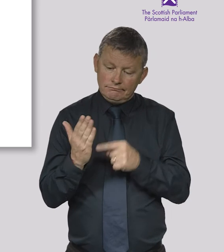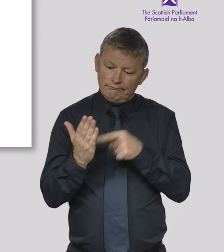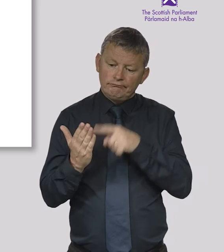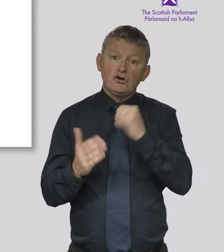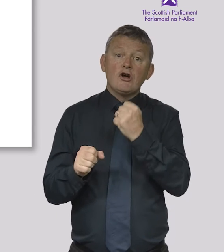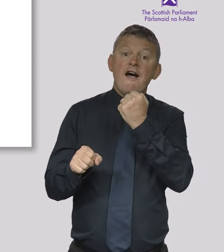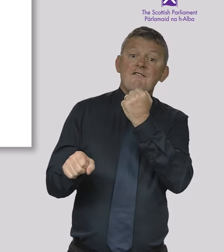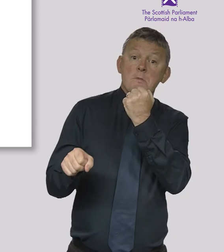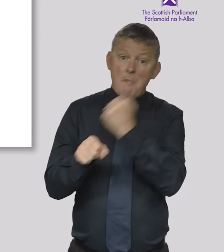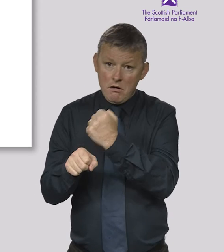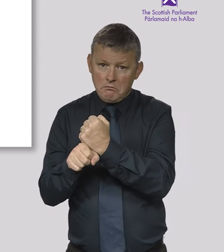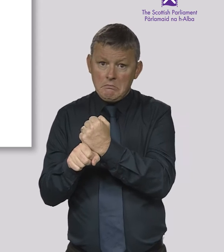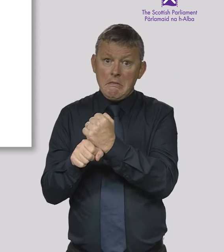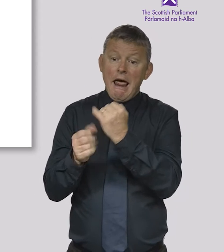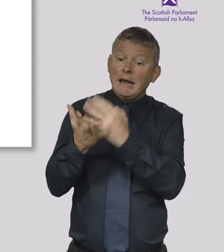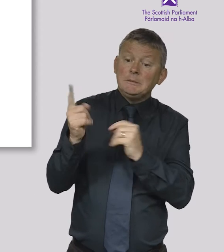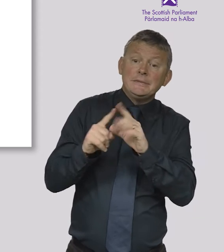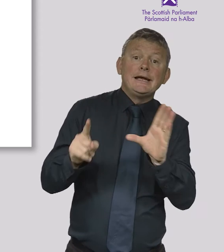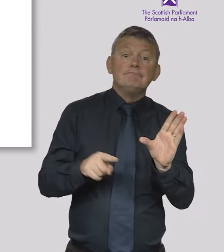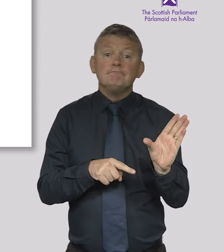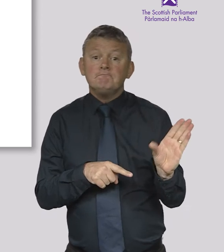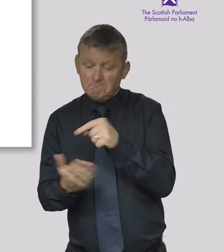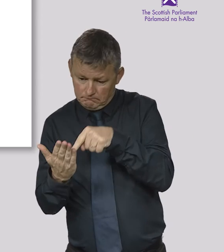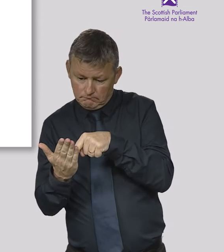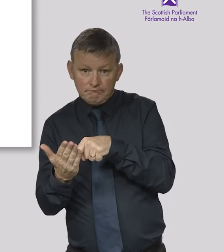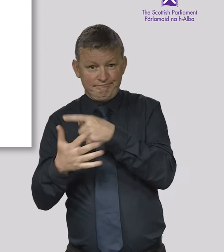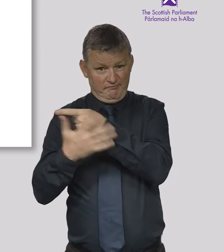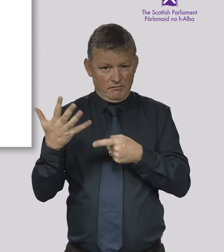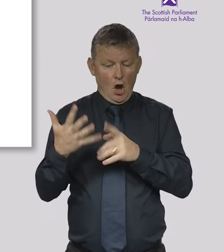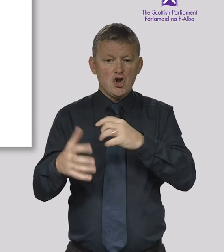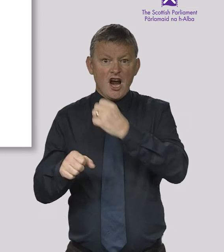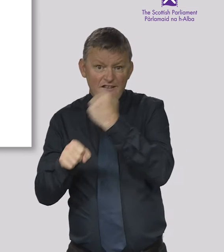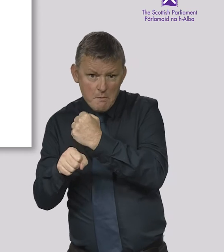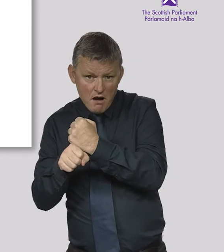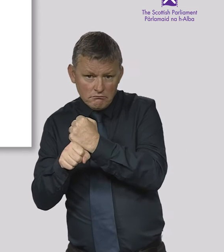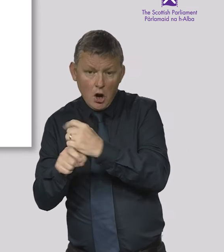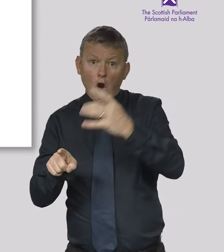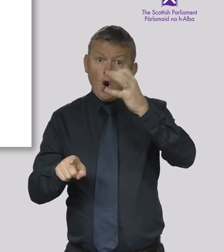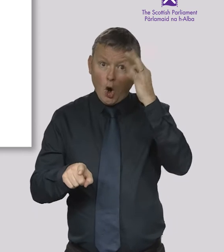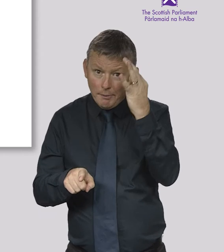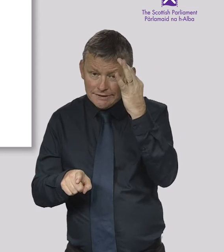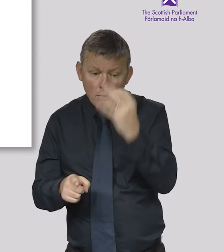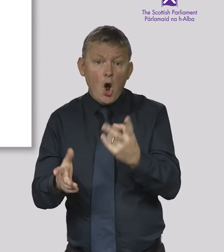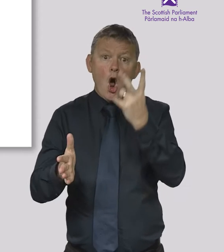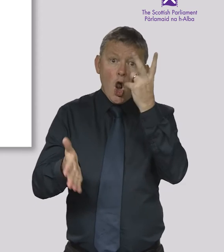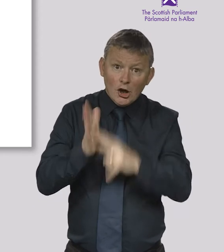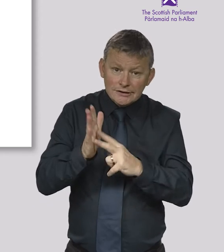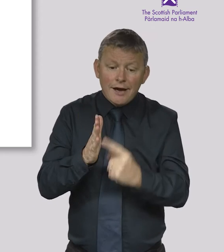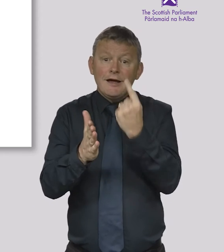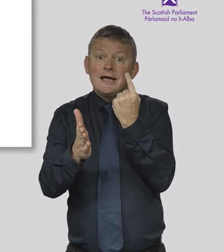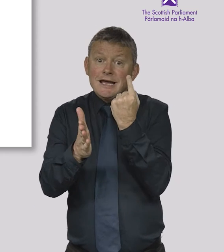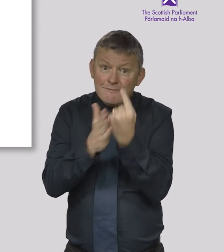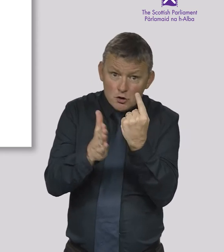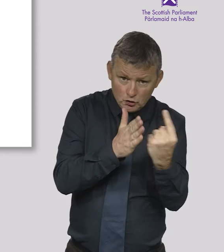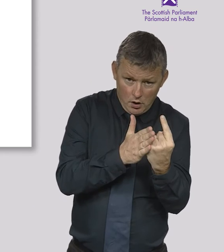Bills can be introduced by the Scottish Government, MSPs who aren't members of the Scottish Government, committees and